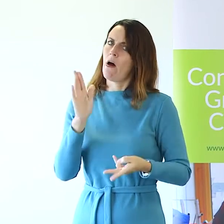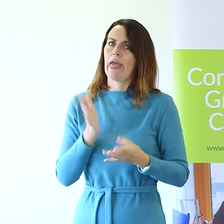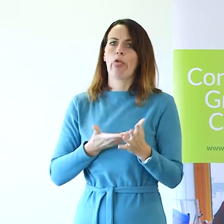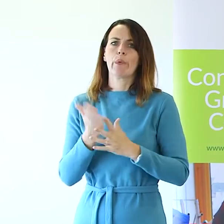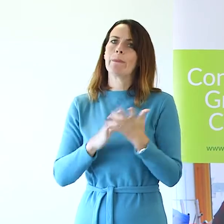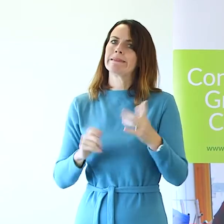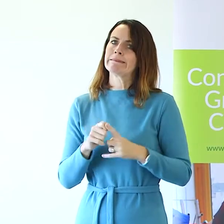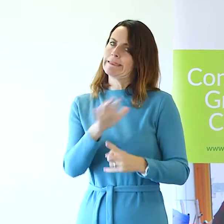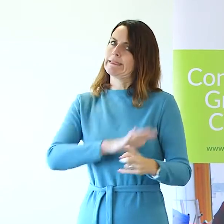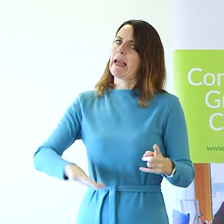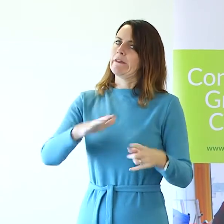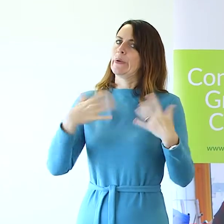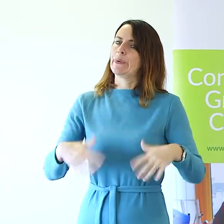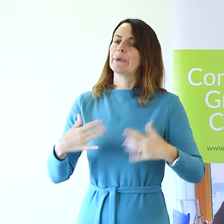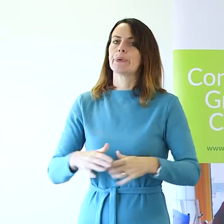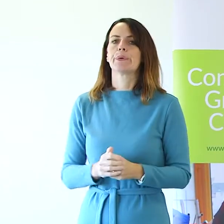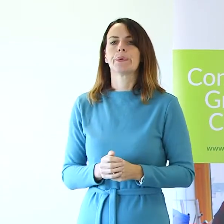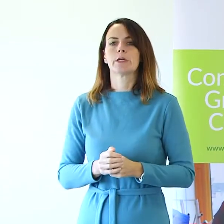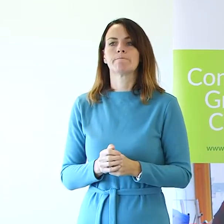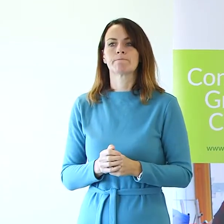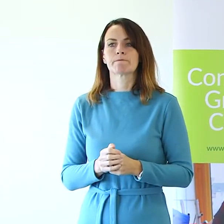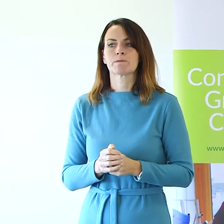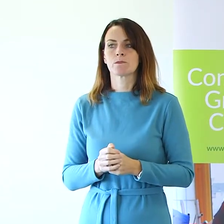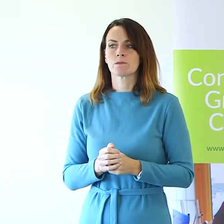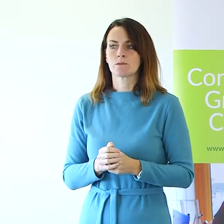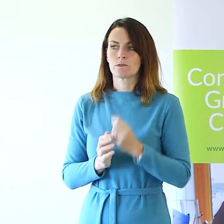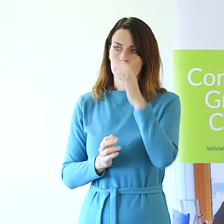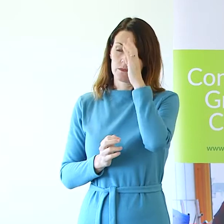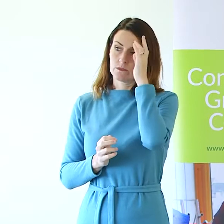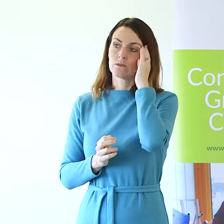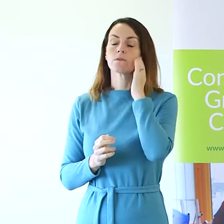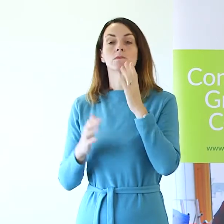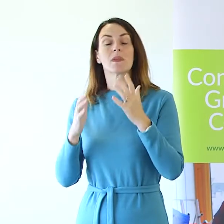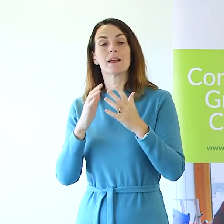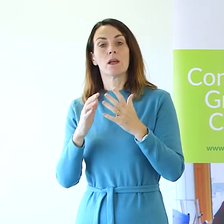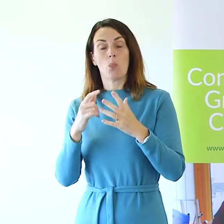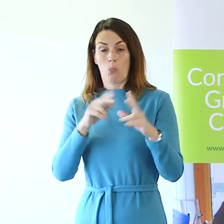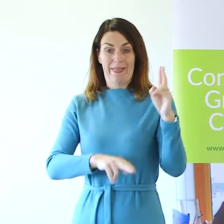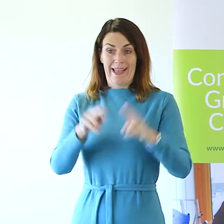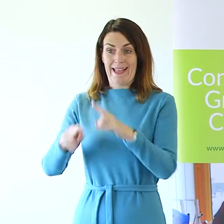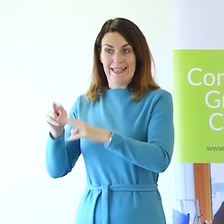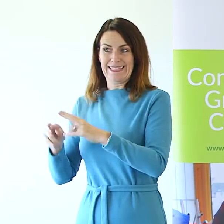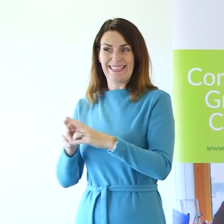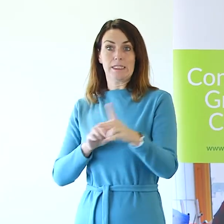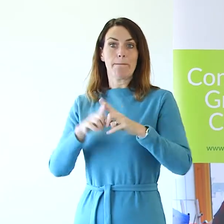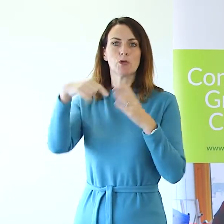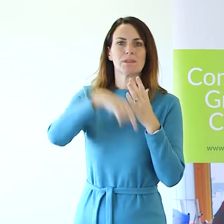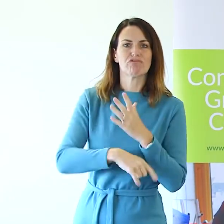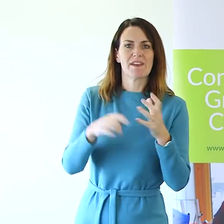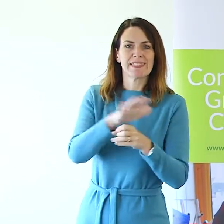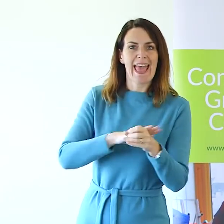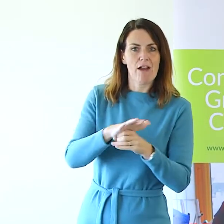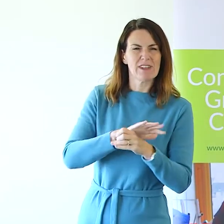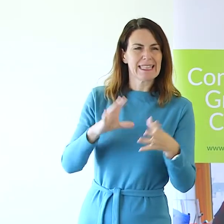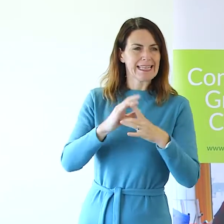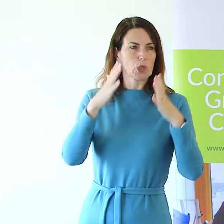Milton Keynes, which sits within the 10% most deprived areas when being assessed on indicators such